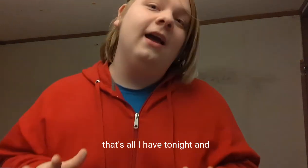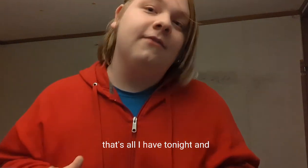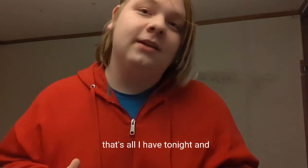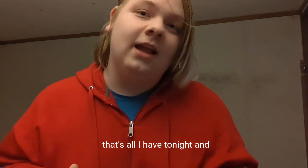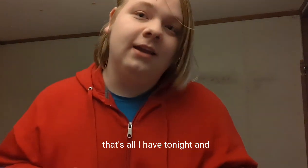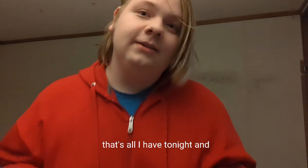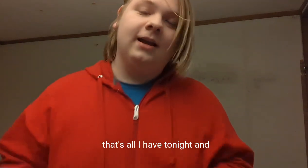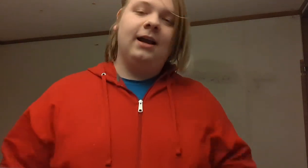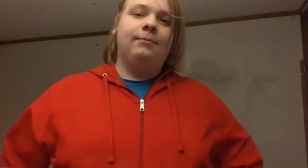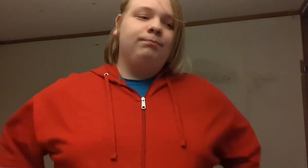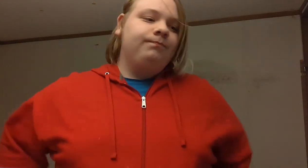Um,